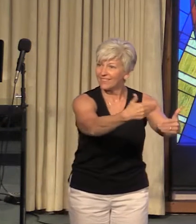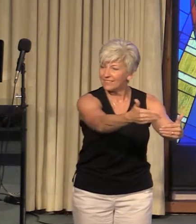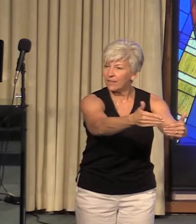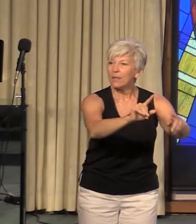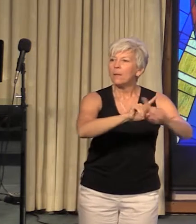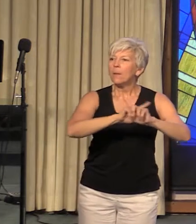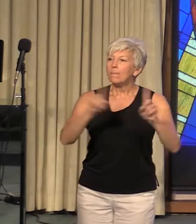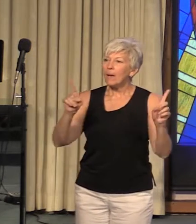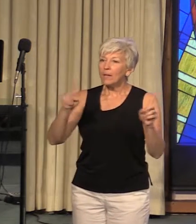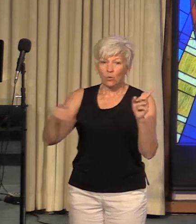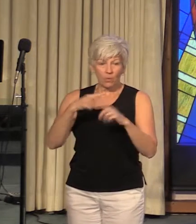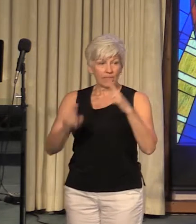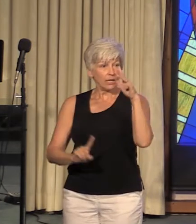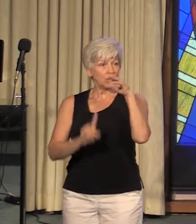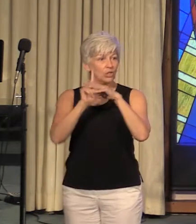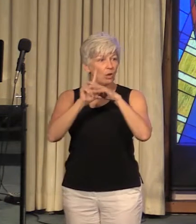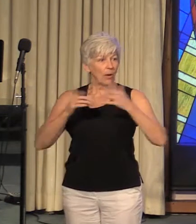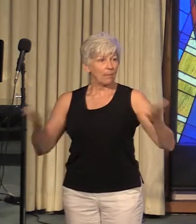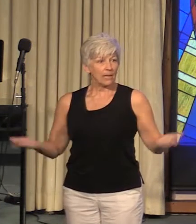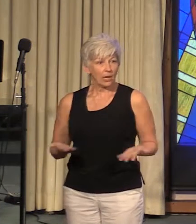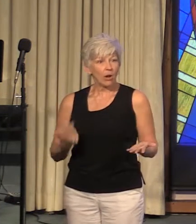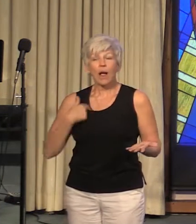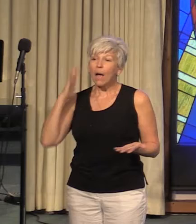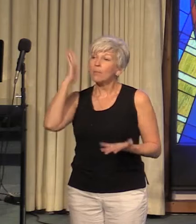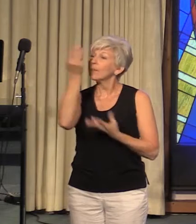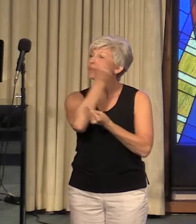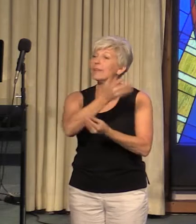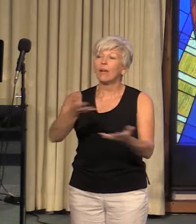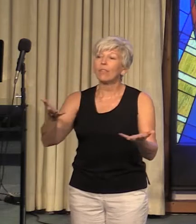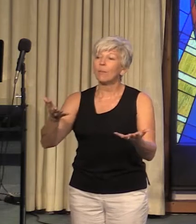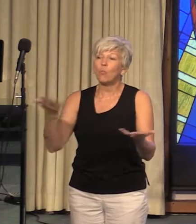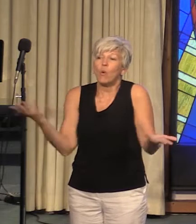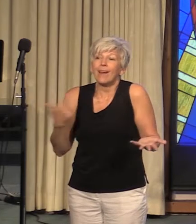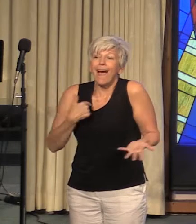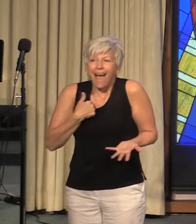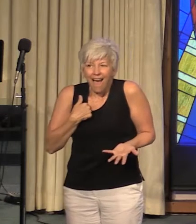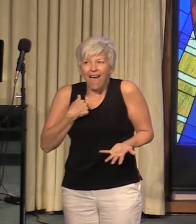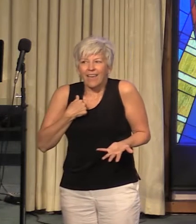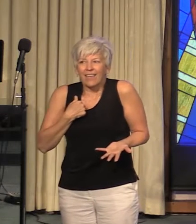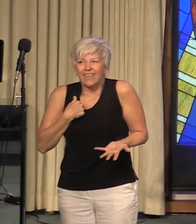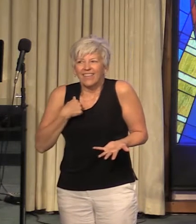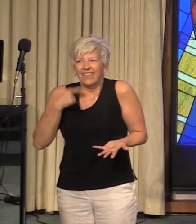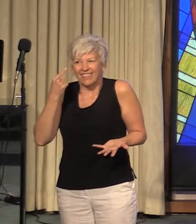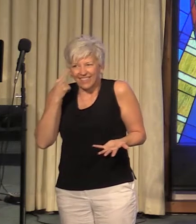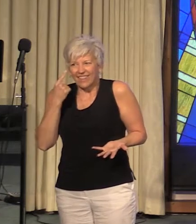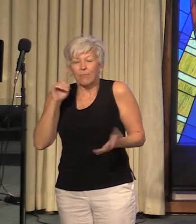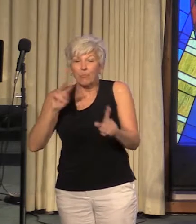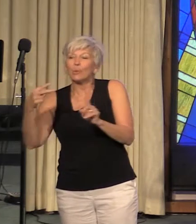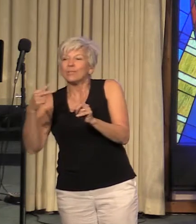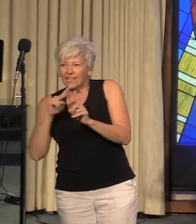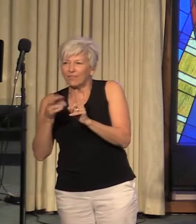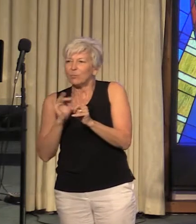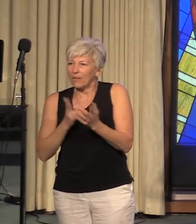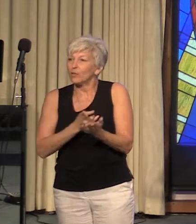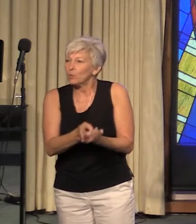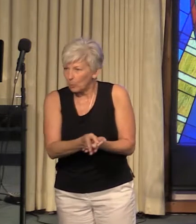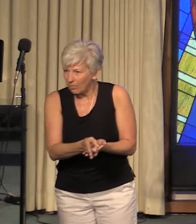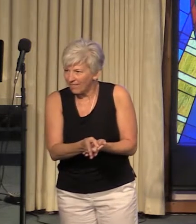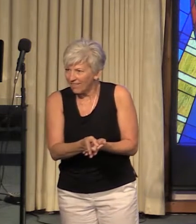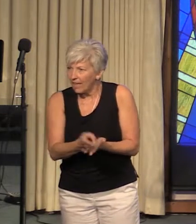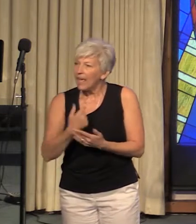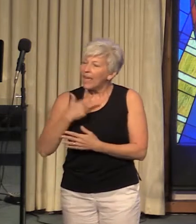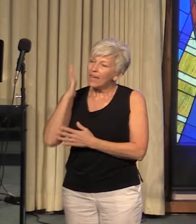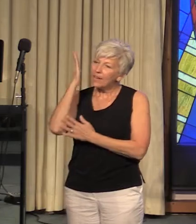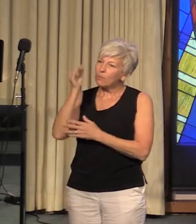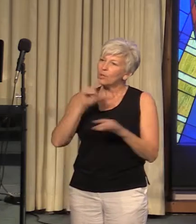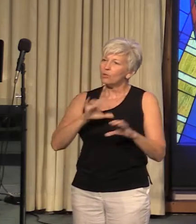But when they show up here, I'm going to tell them what I perceive to be the truth. And I'm going to do my very best to